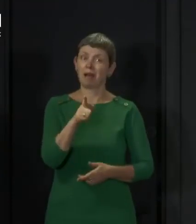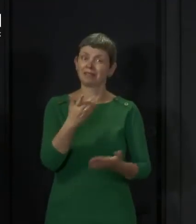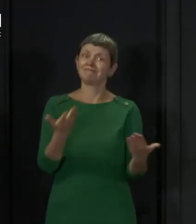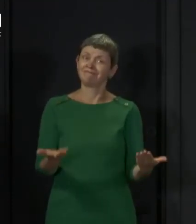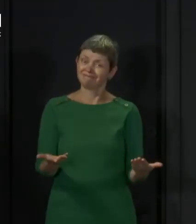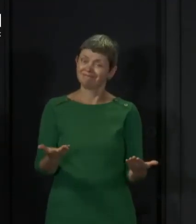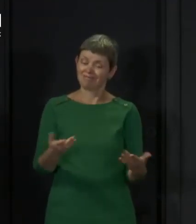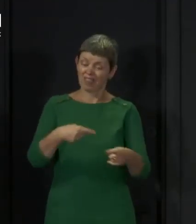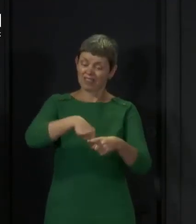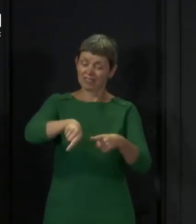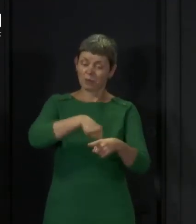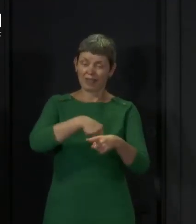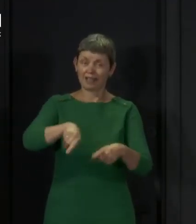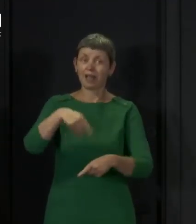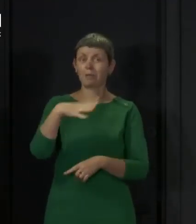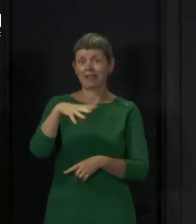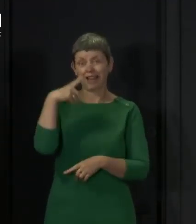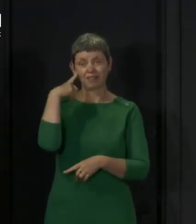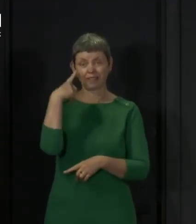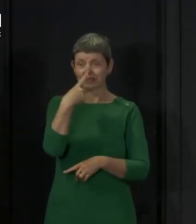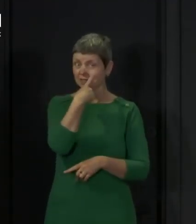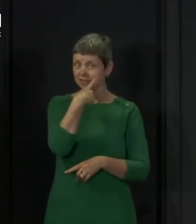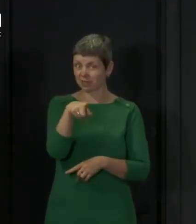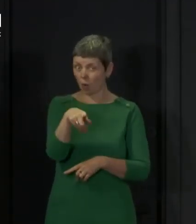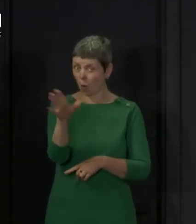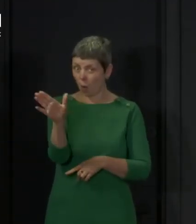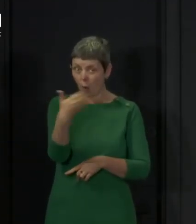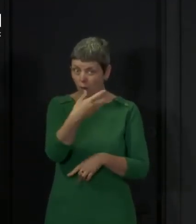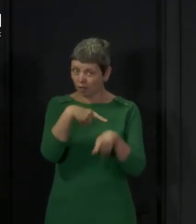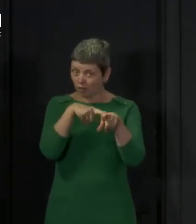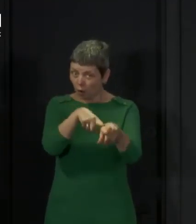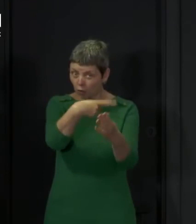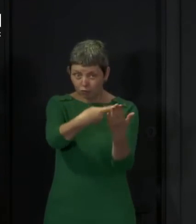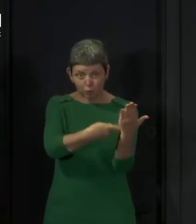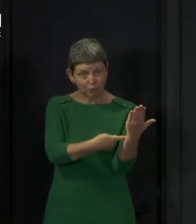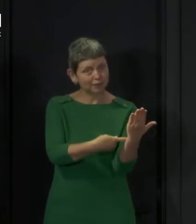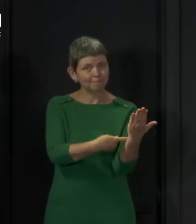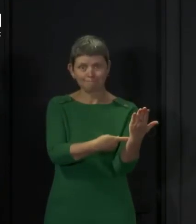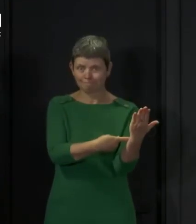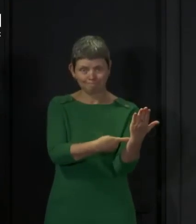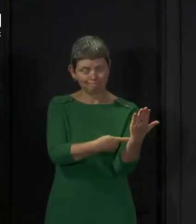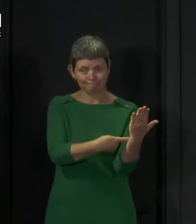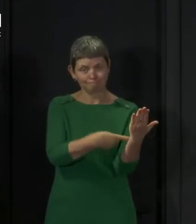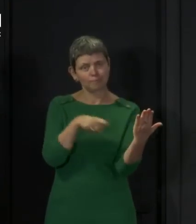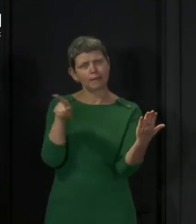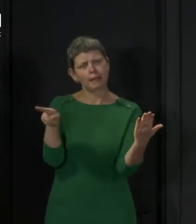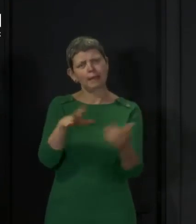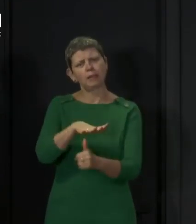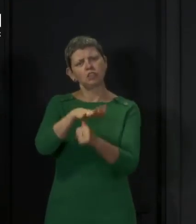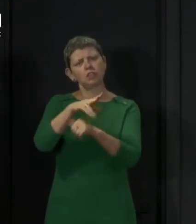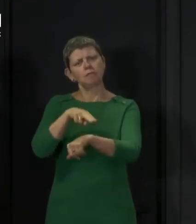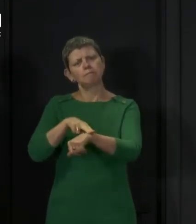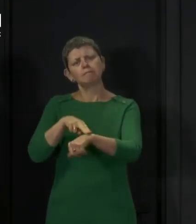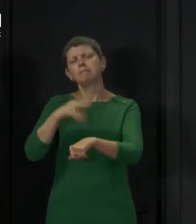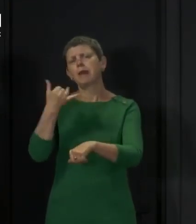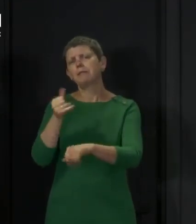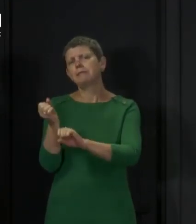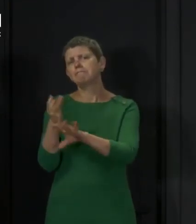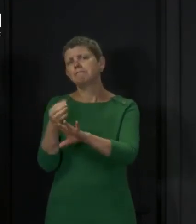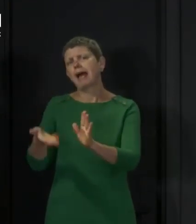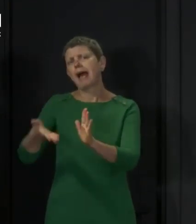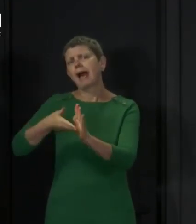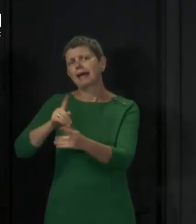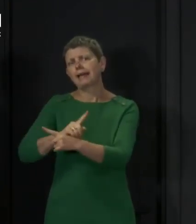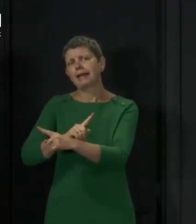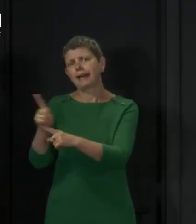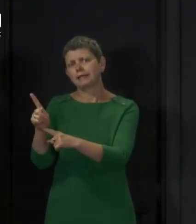that over the past week, not absolutely everyone has done that. The Chief Constable may say more later about compliance and how